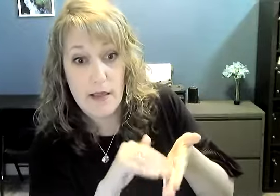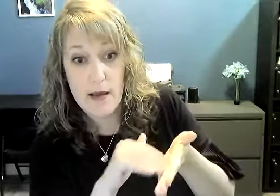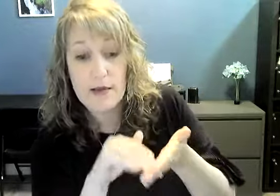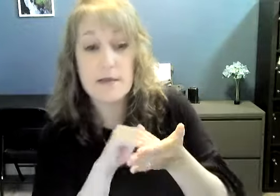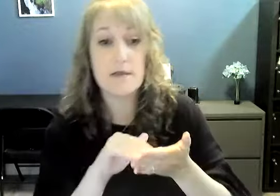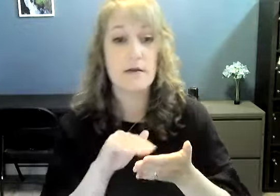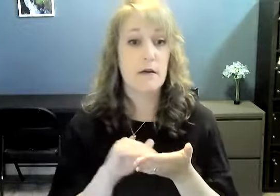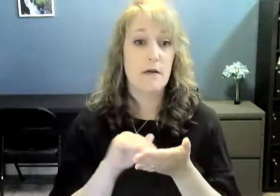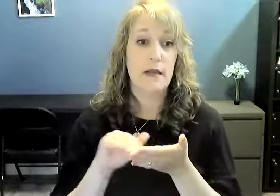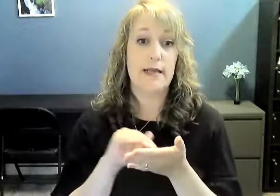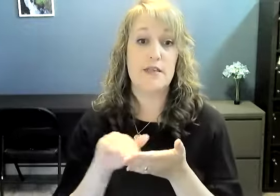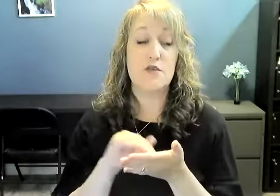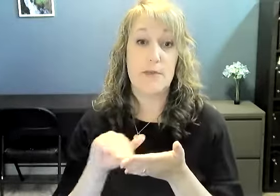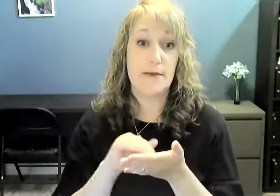that. Excuse me.